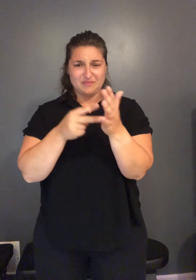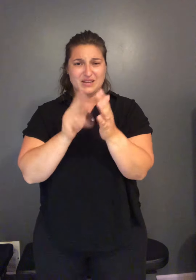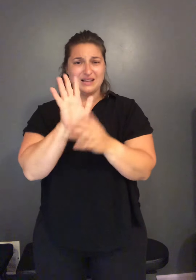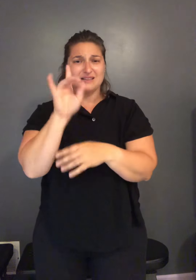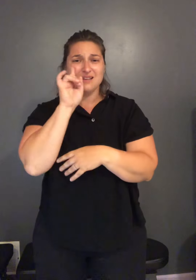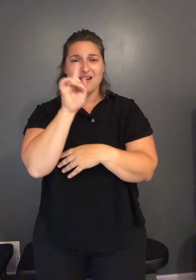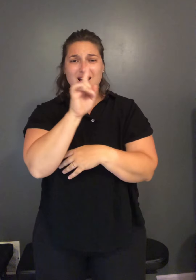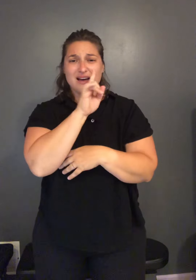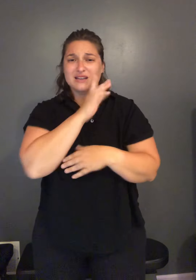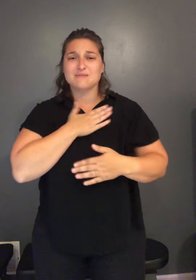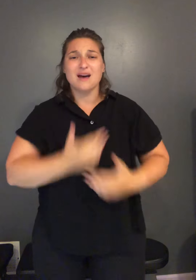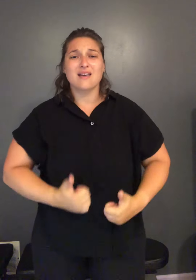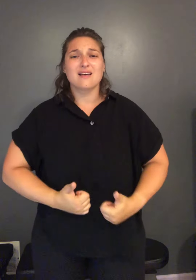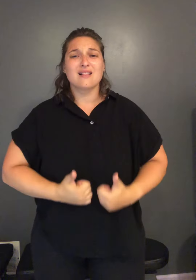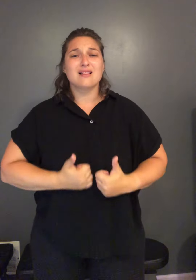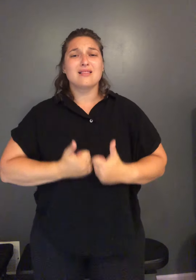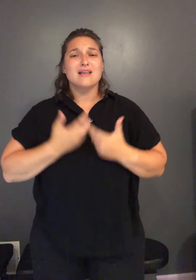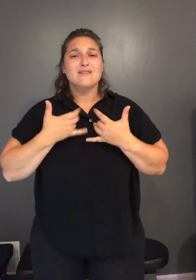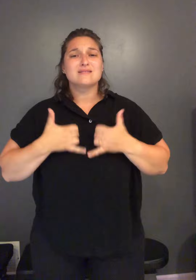eyes in my life